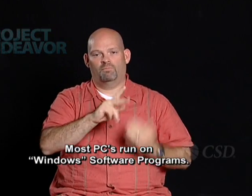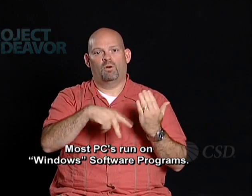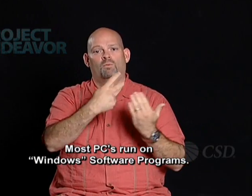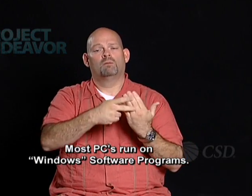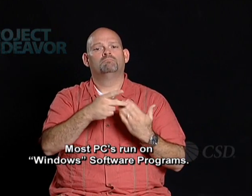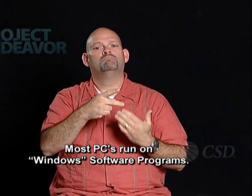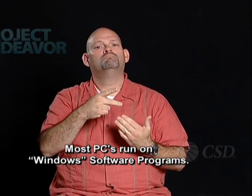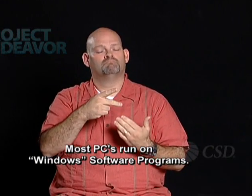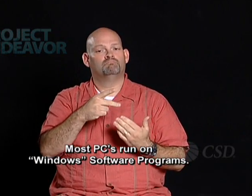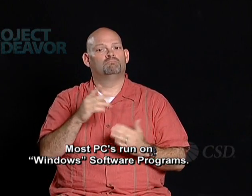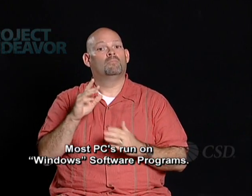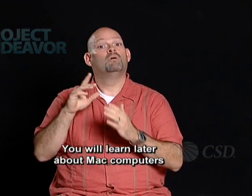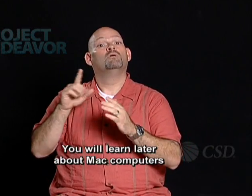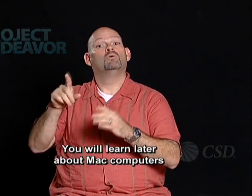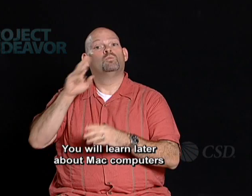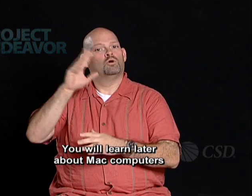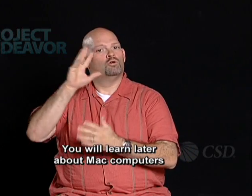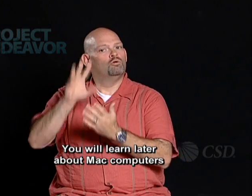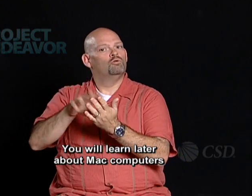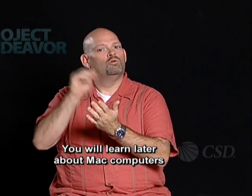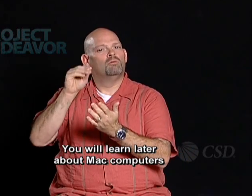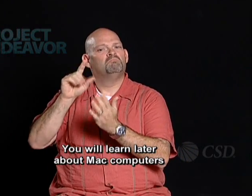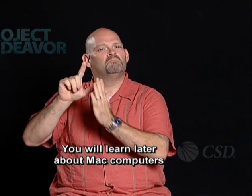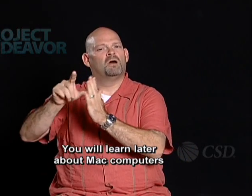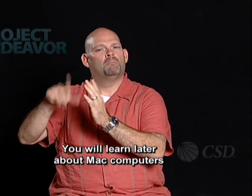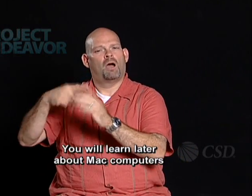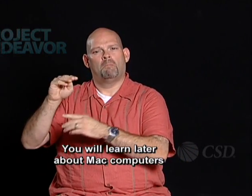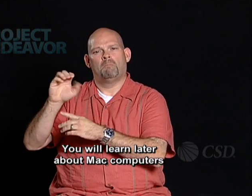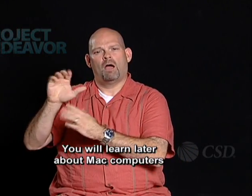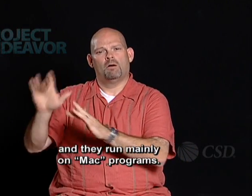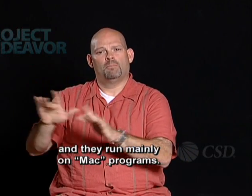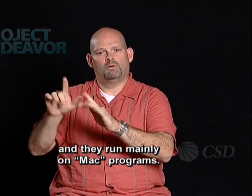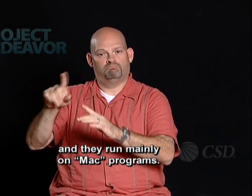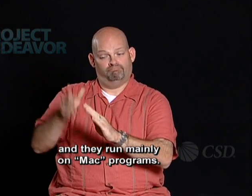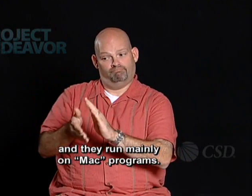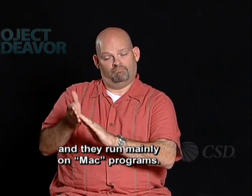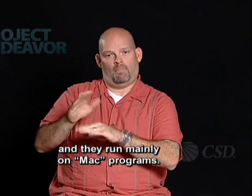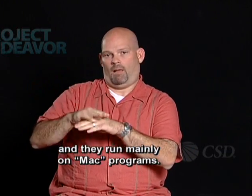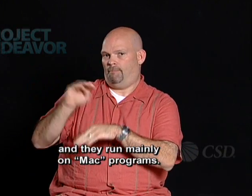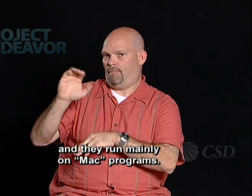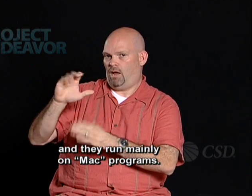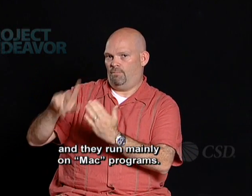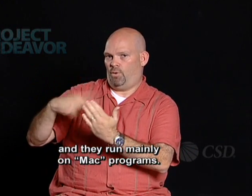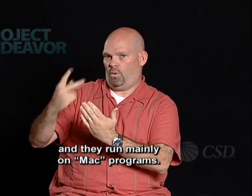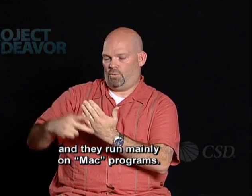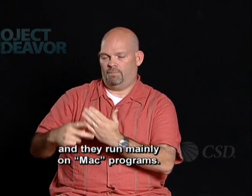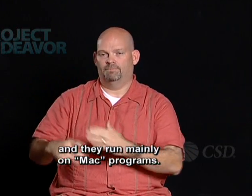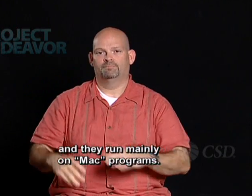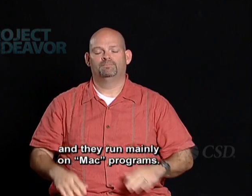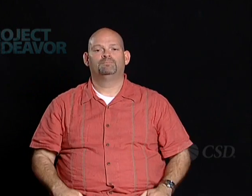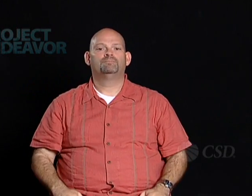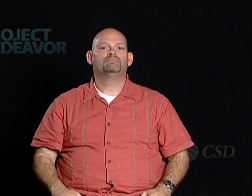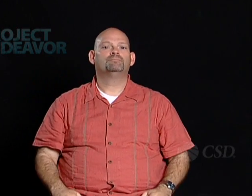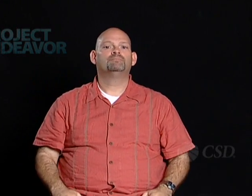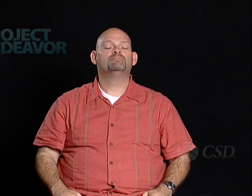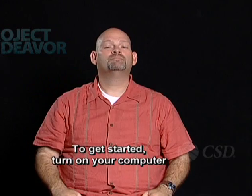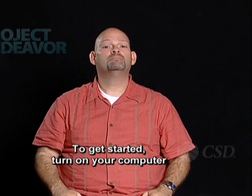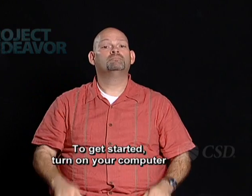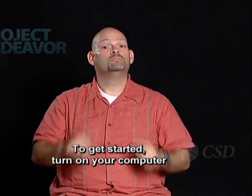programs. You will learn later about Mac computers and they run mainly on Mac programs. To get you